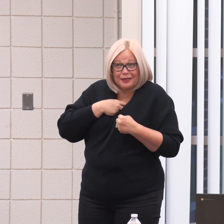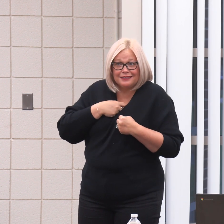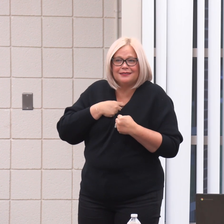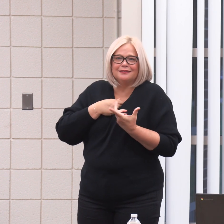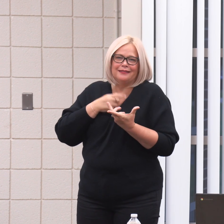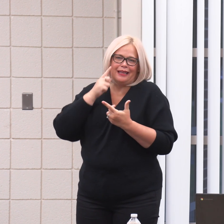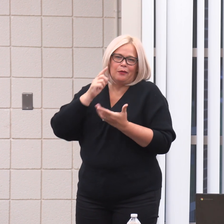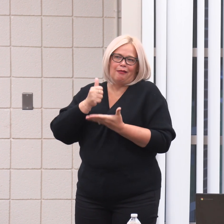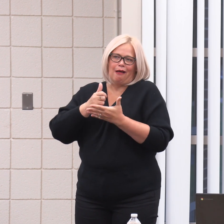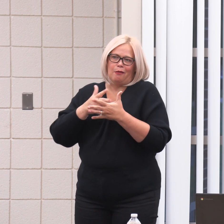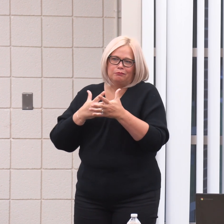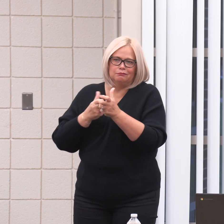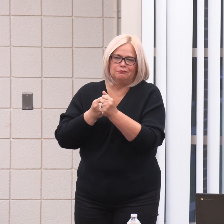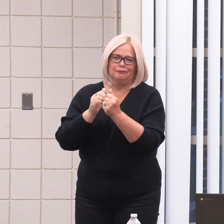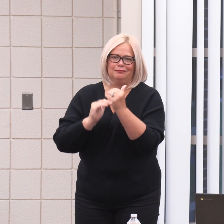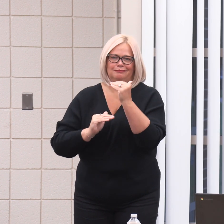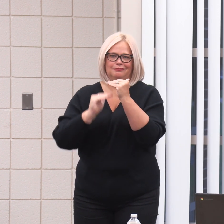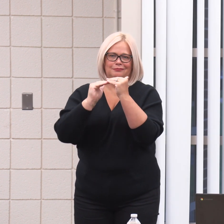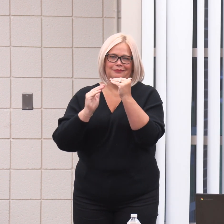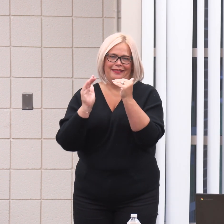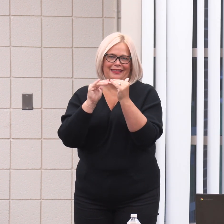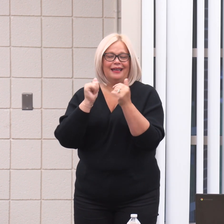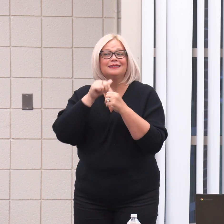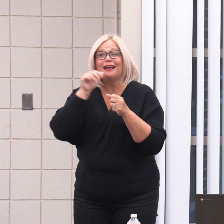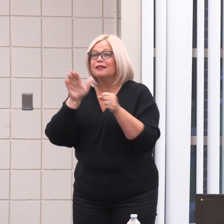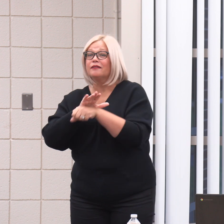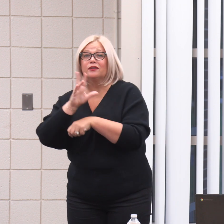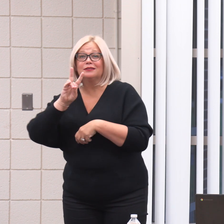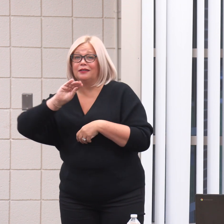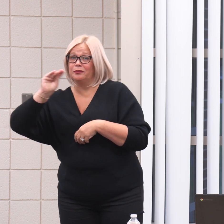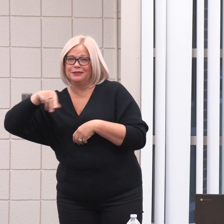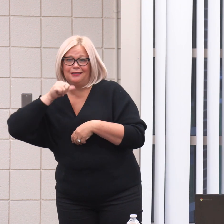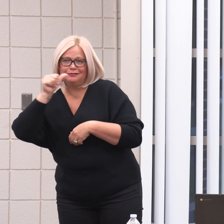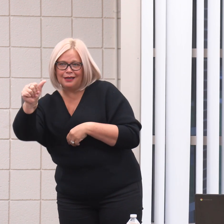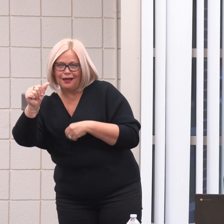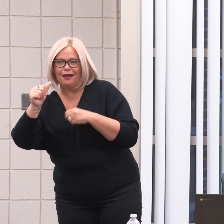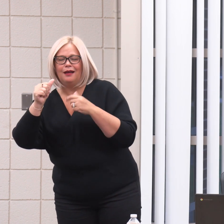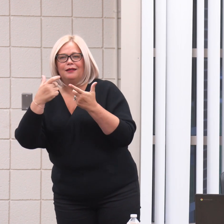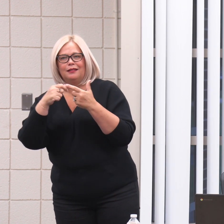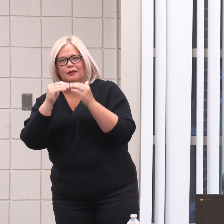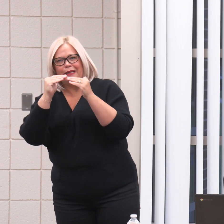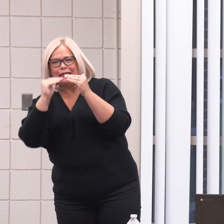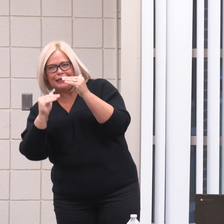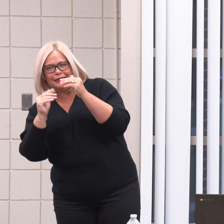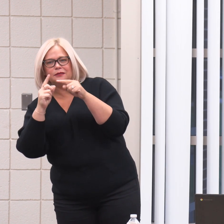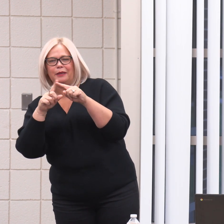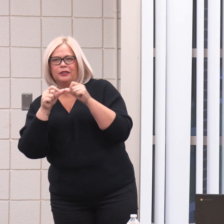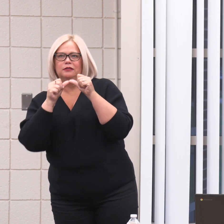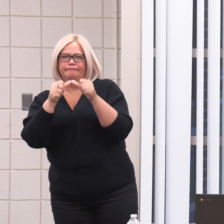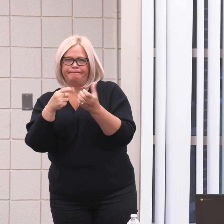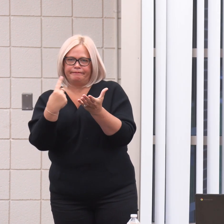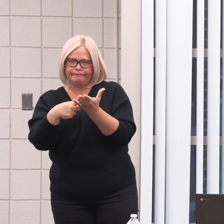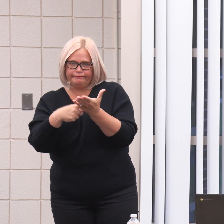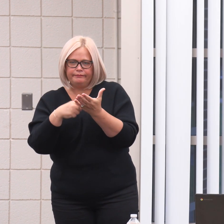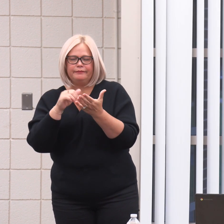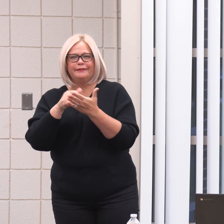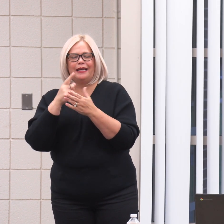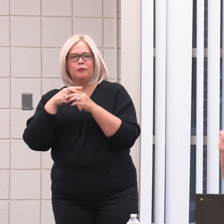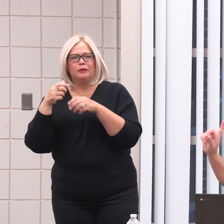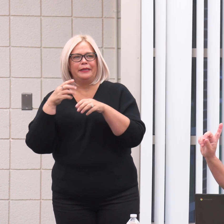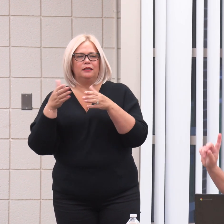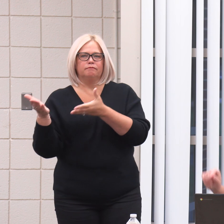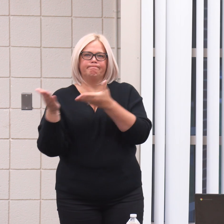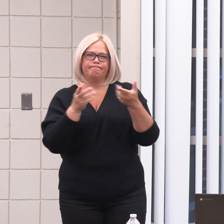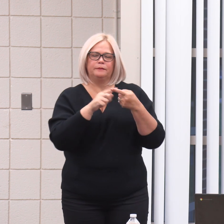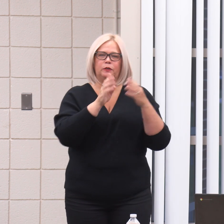pretty excited about that. It's not the full 7% that we hope, but talks are ongoing. That will go to the House. The